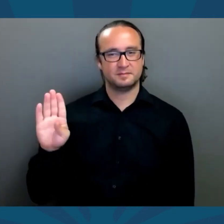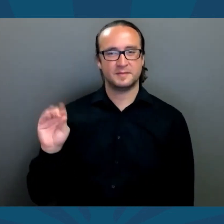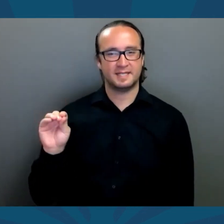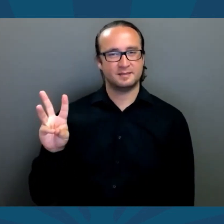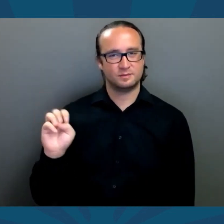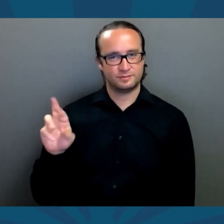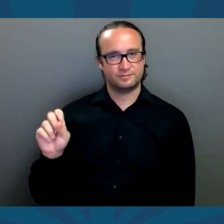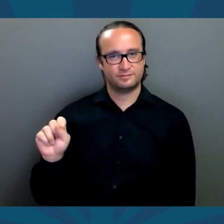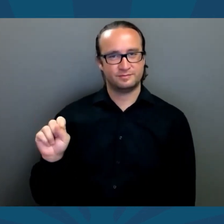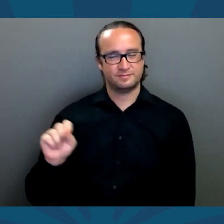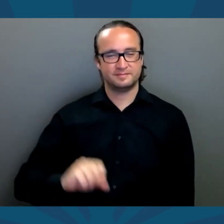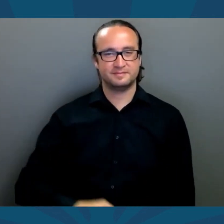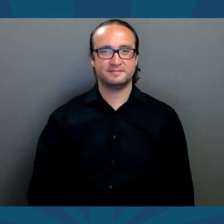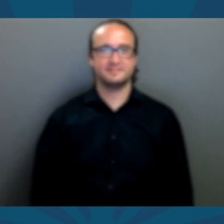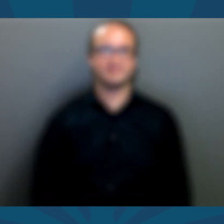Ken Bowers.